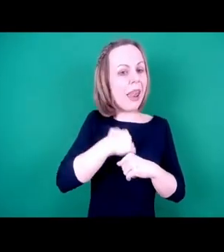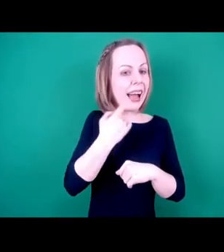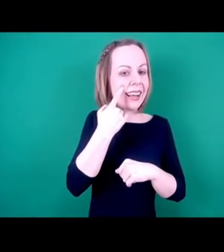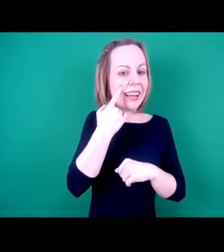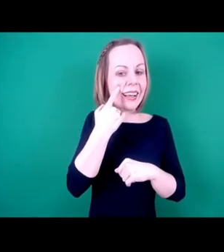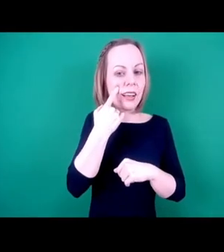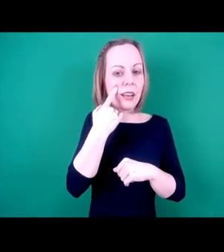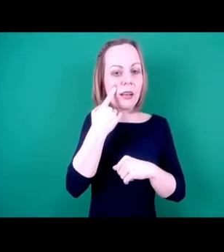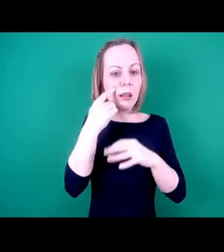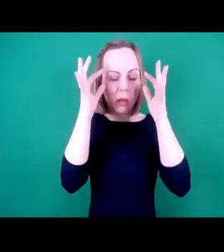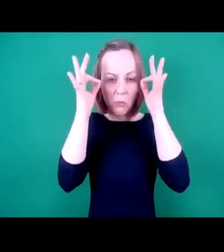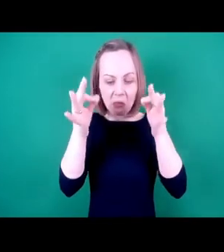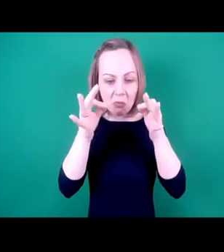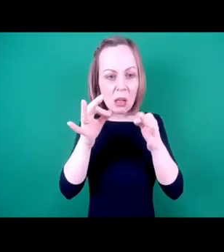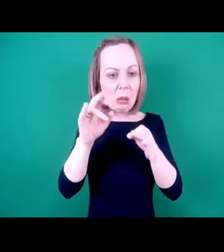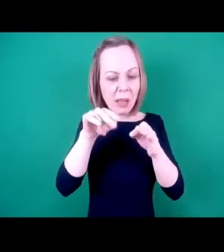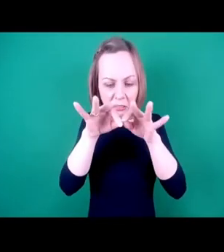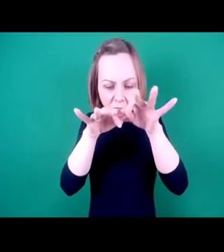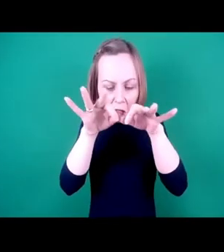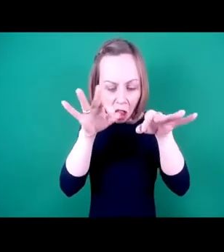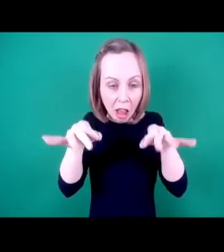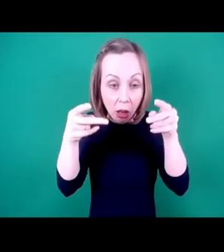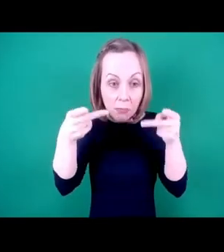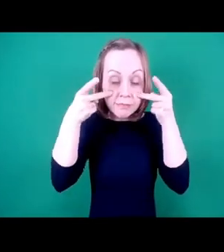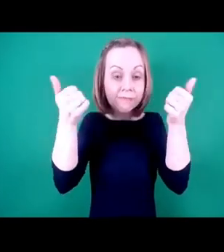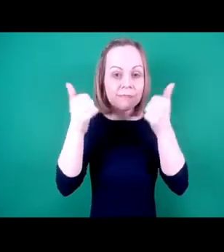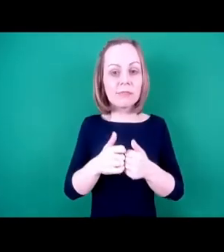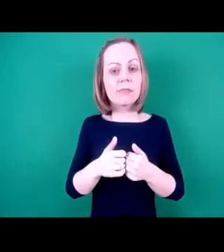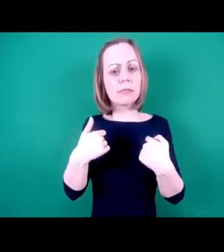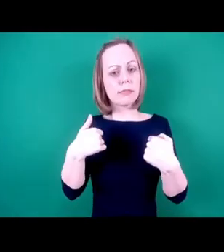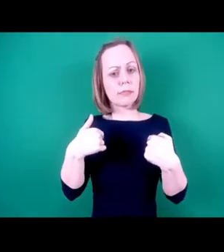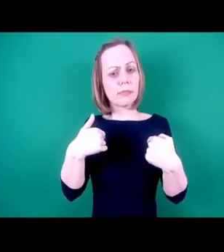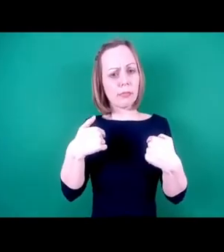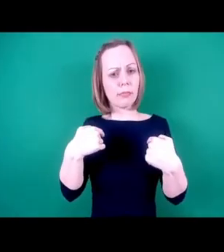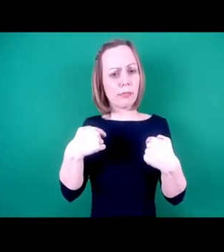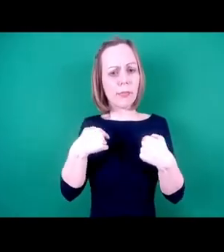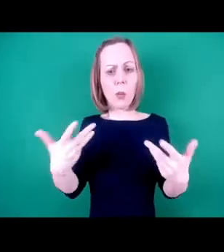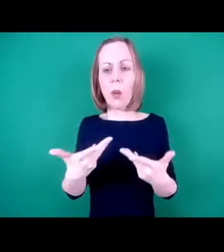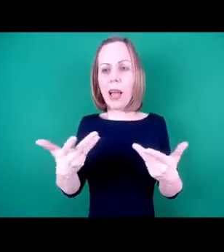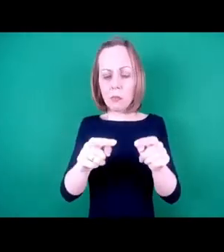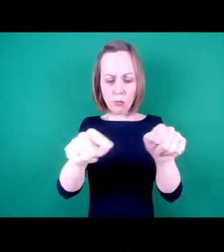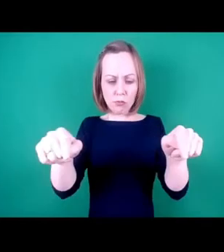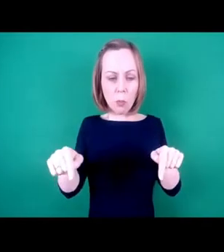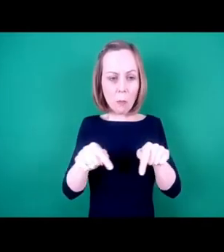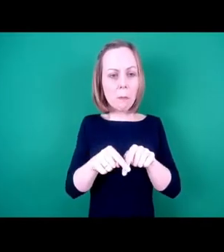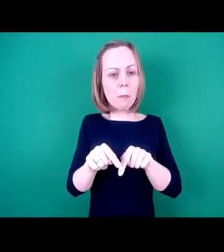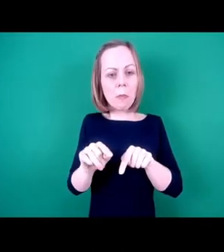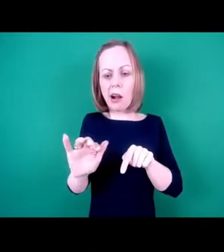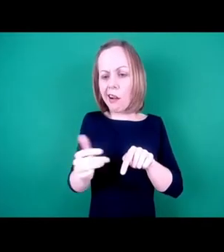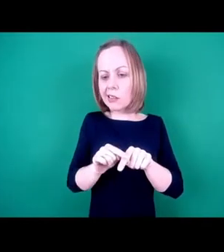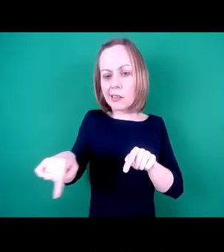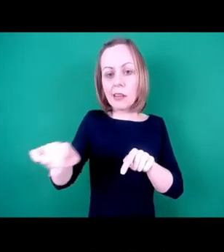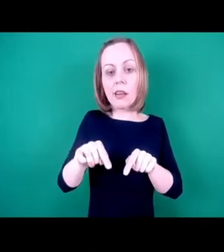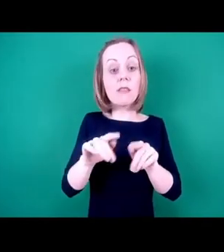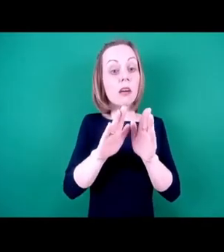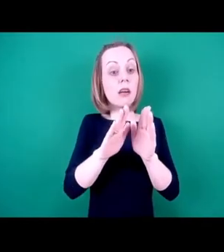I've just peeled the paint off and I'm in my room next to the garden with a bookshelf behind me. It's a